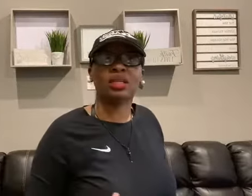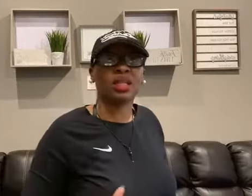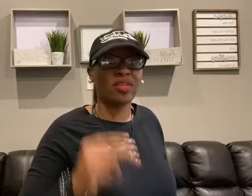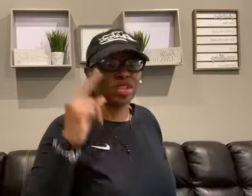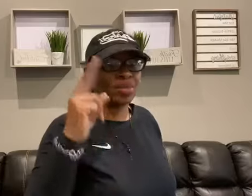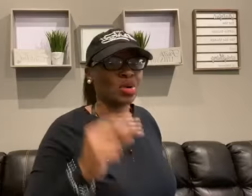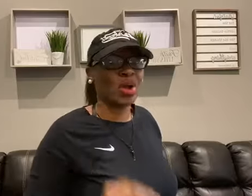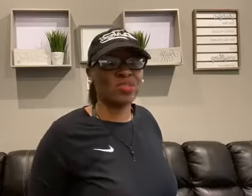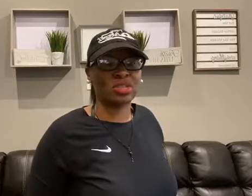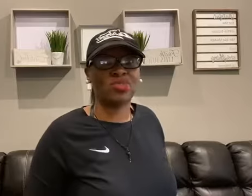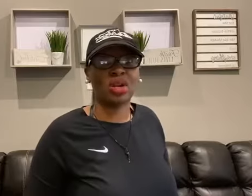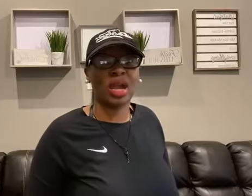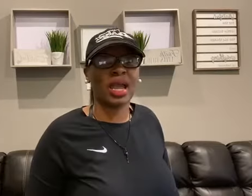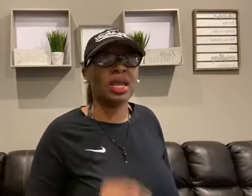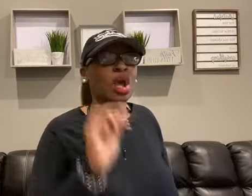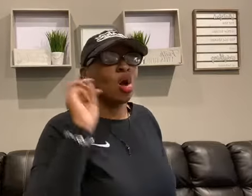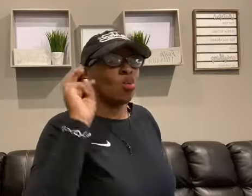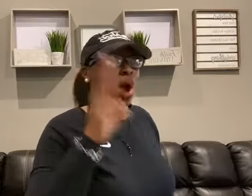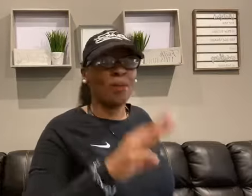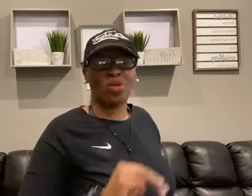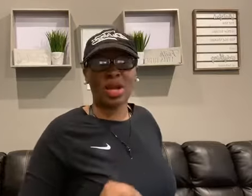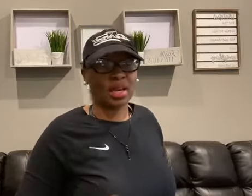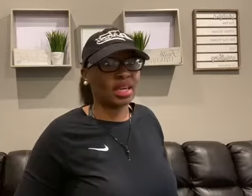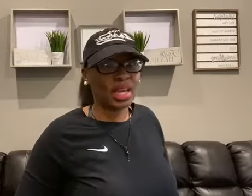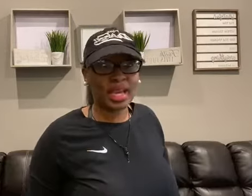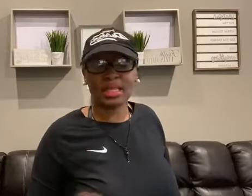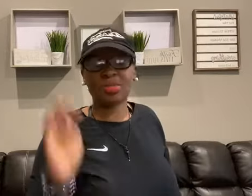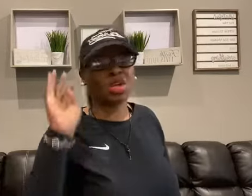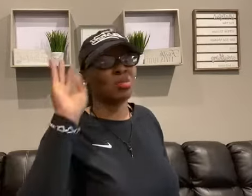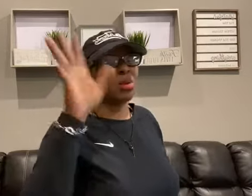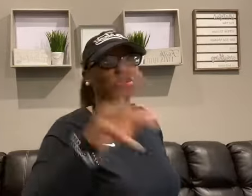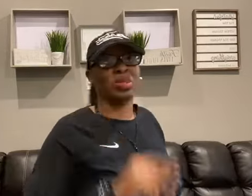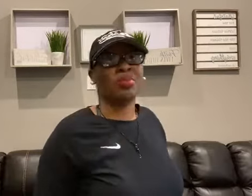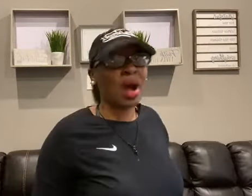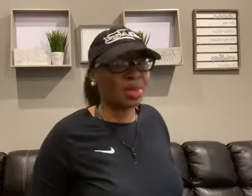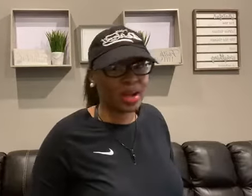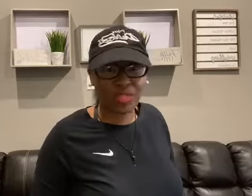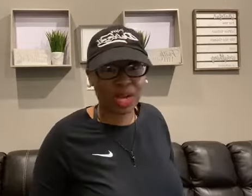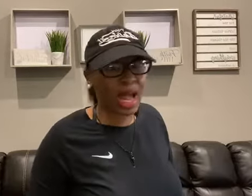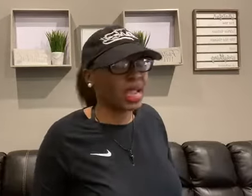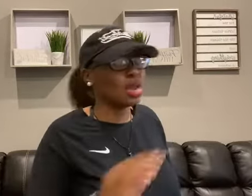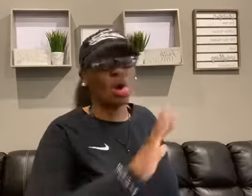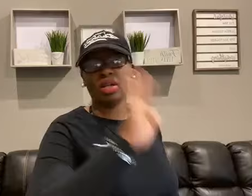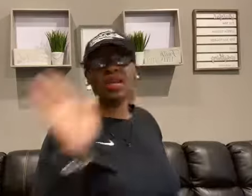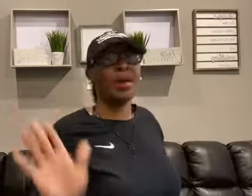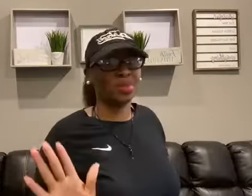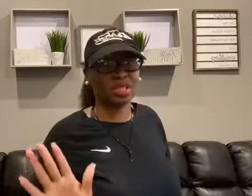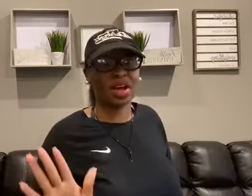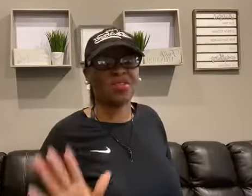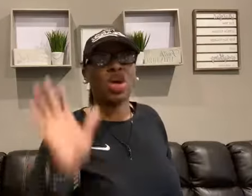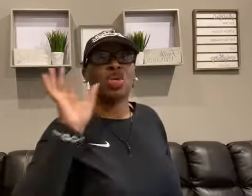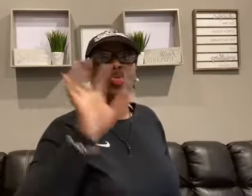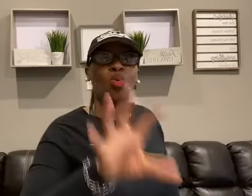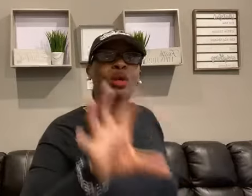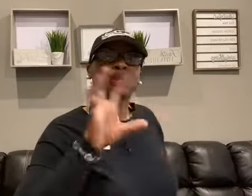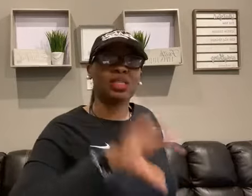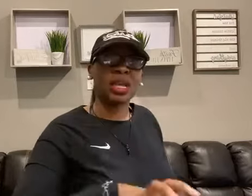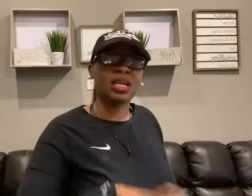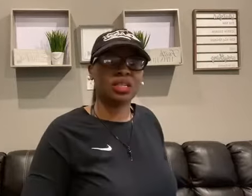looks like, the demographics of your client, what kind of kids. I'm talking about the mama of the client, all type of stuff. You want to dig